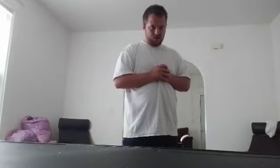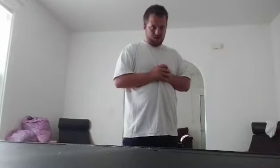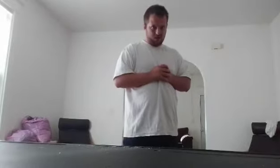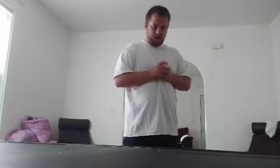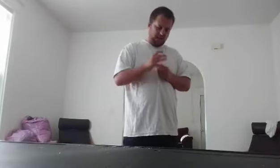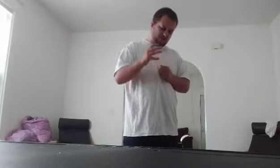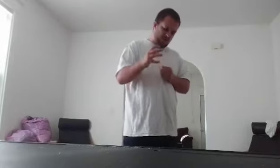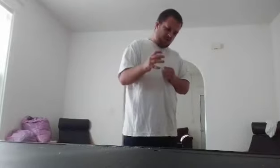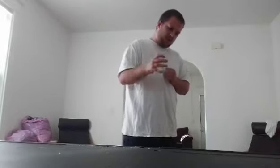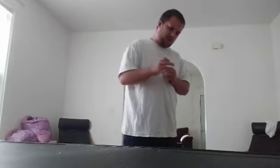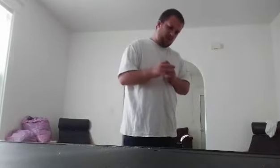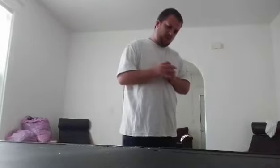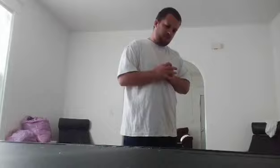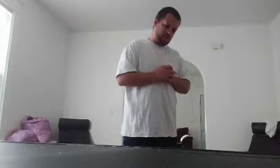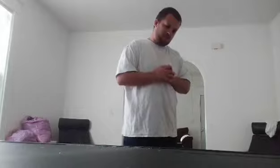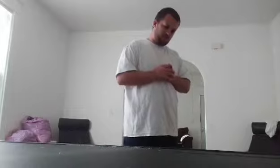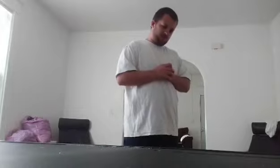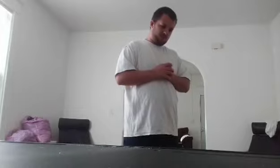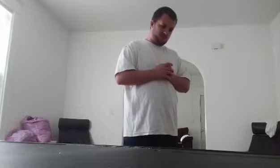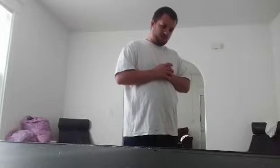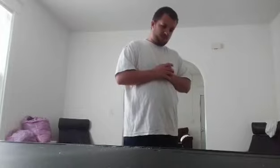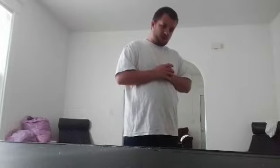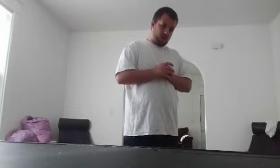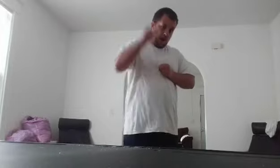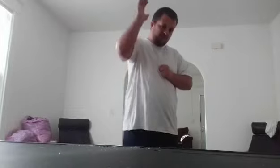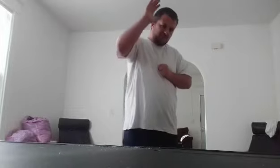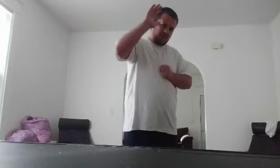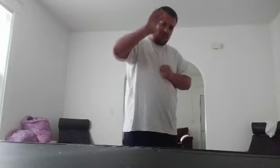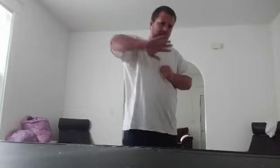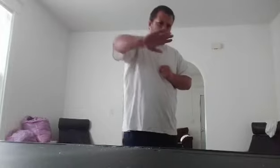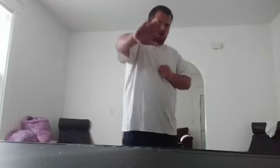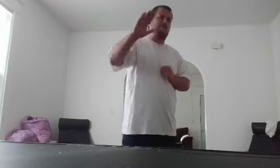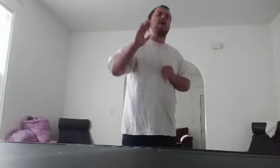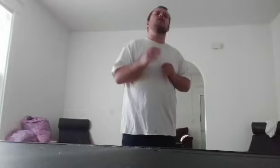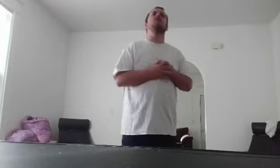And you know what, Killer Wolf, I'm just going to not worry about you.